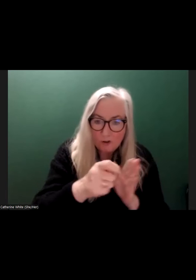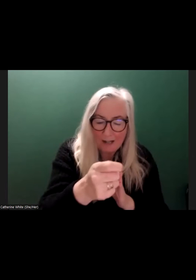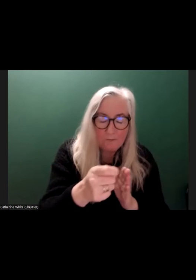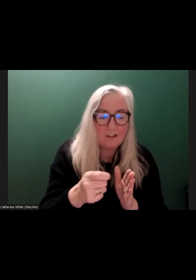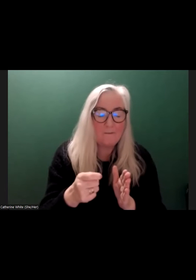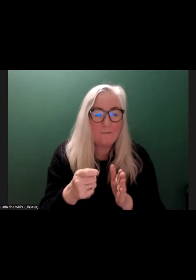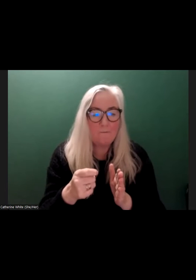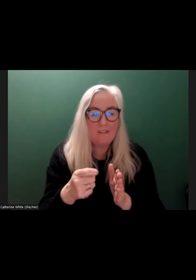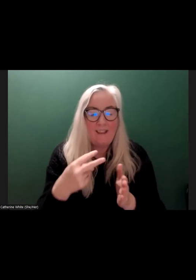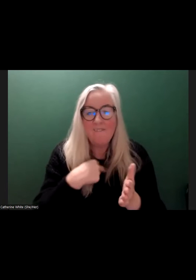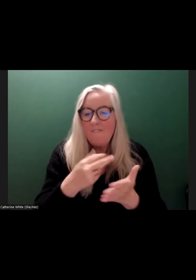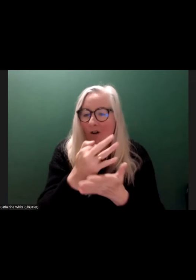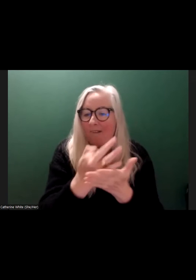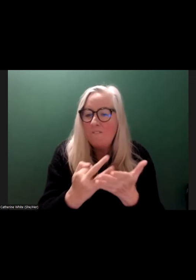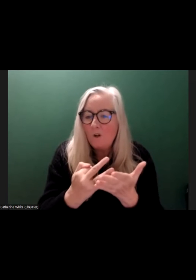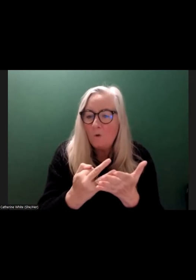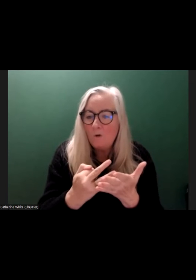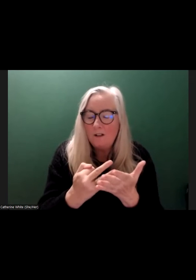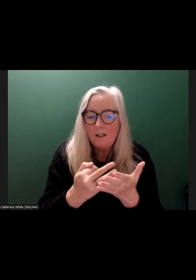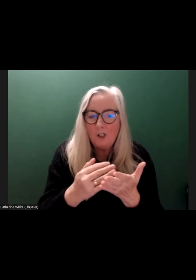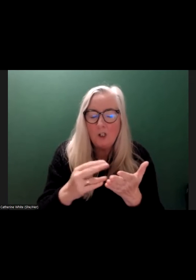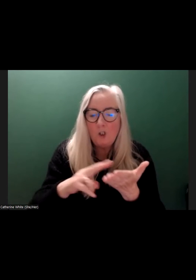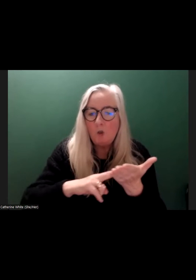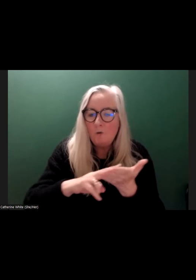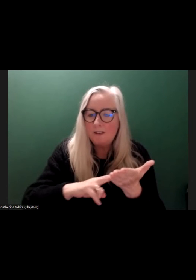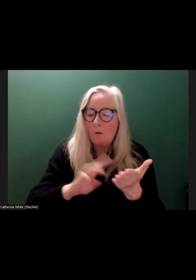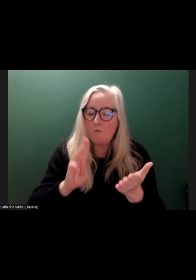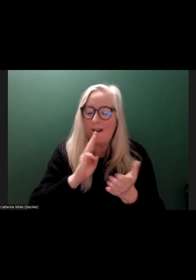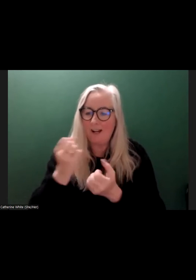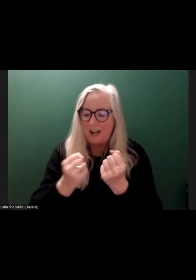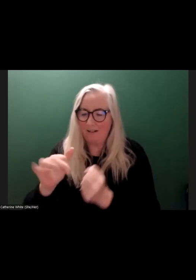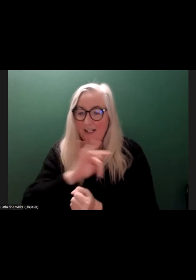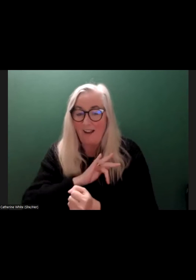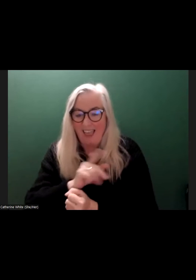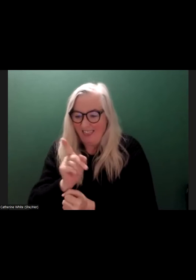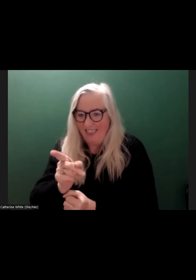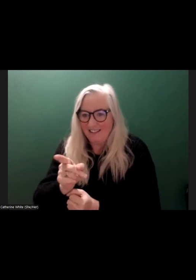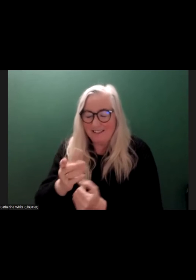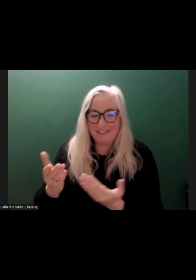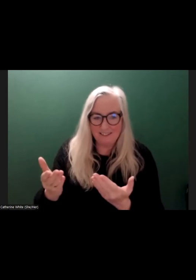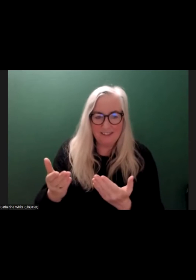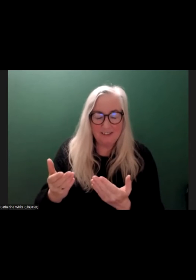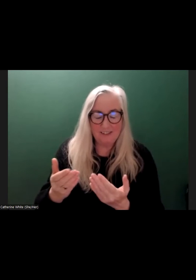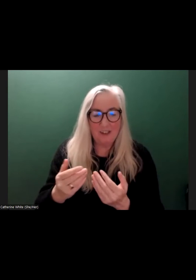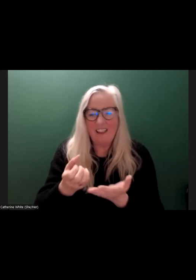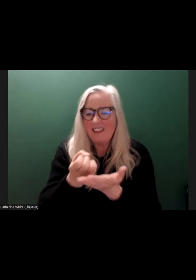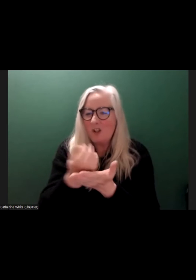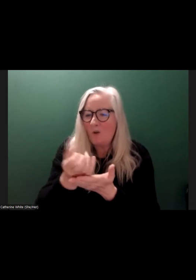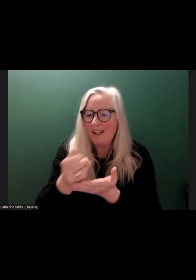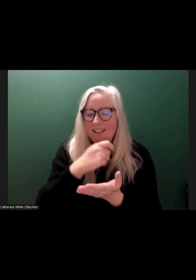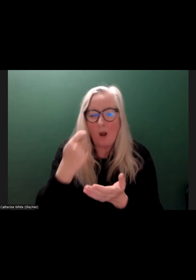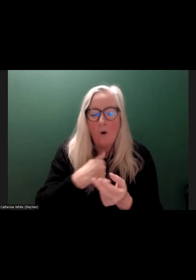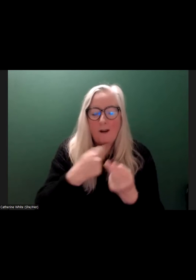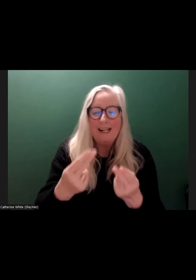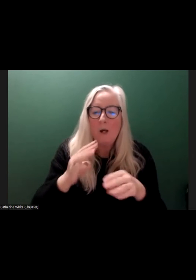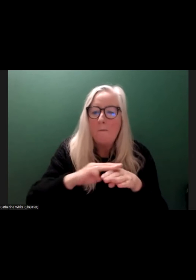amount of disabled people that actually use private cars. There's not that many. But that's the narrative you see. The narrative you see is that, you know, we need more